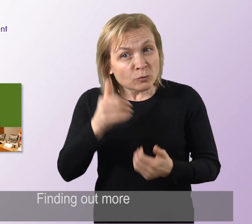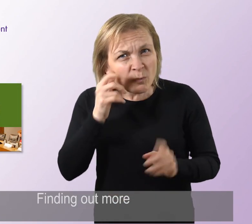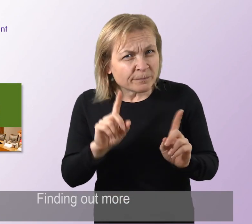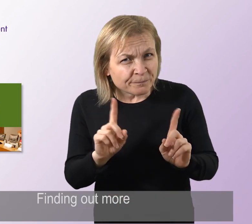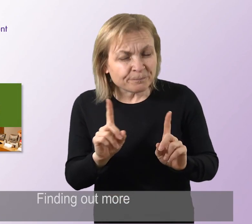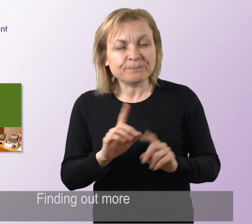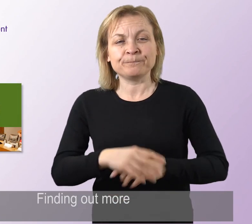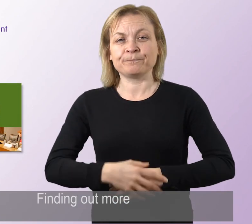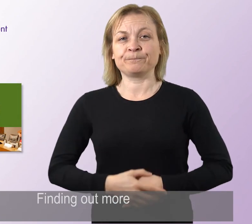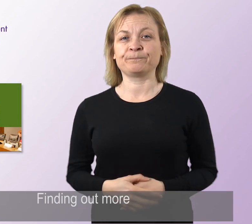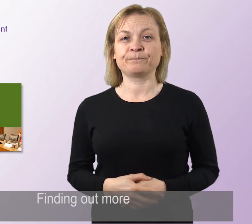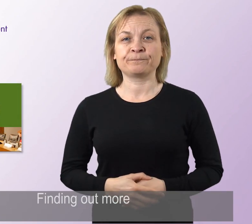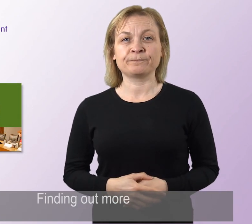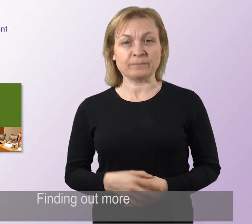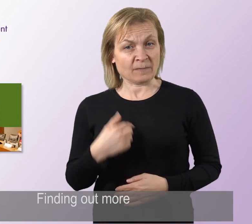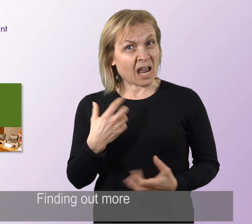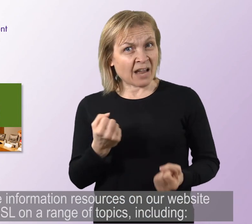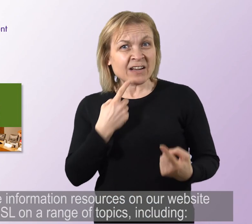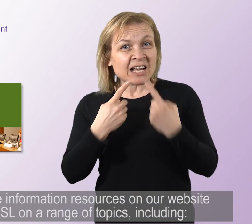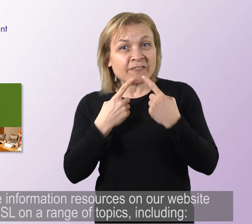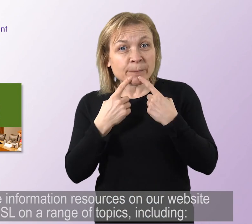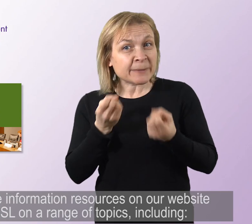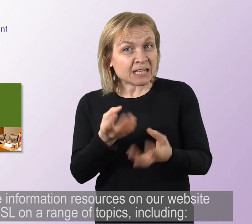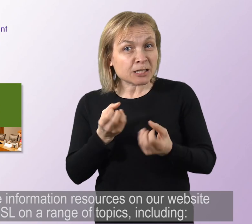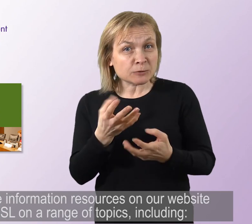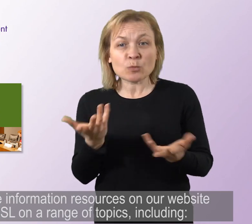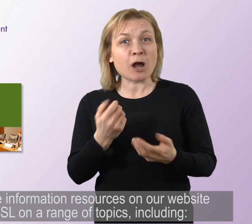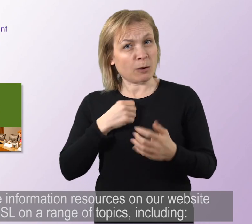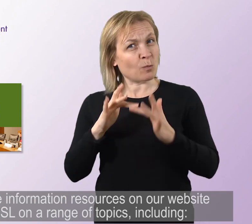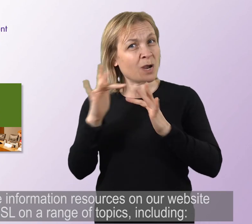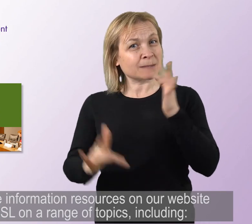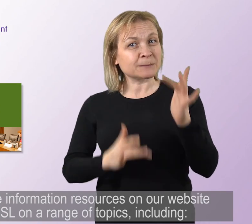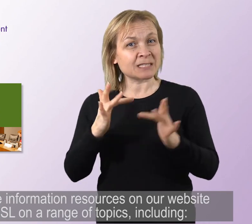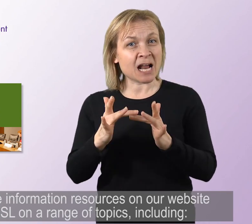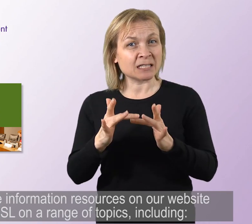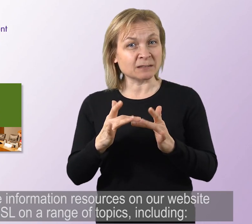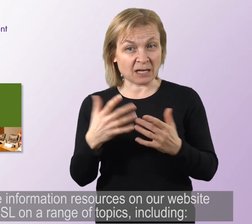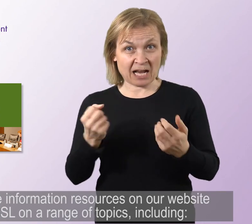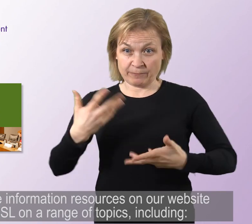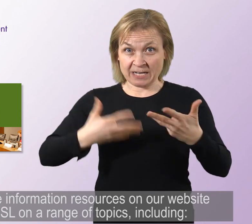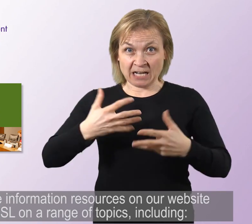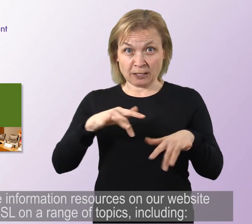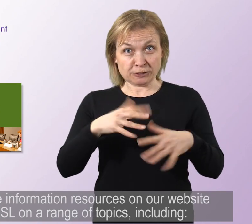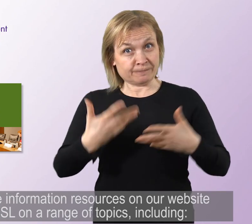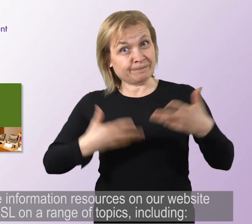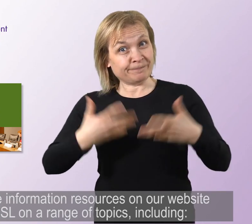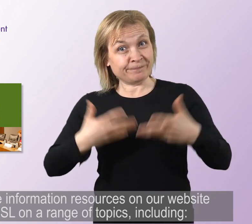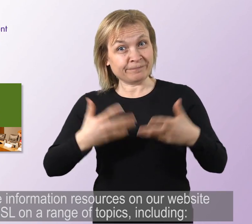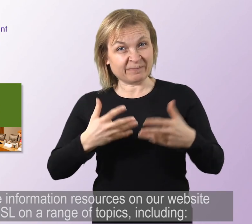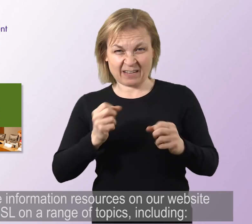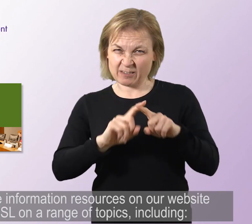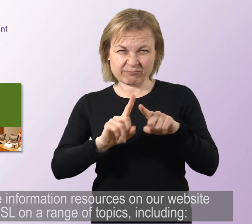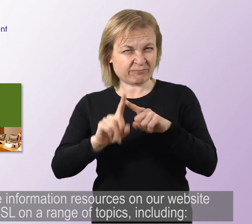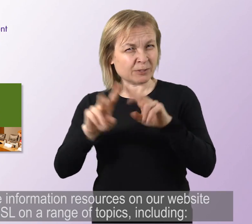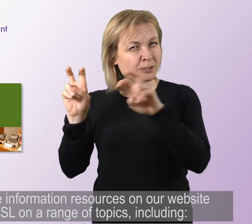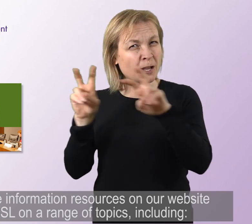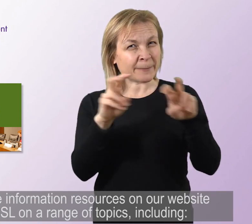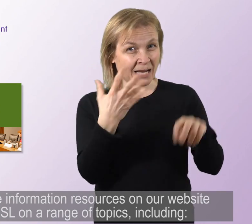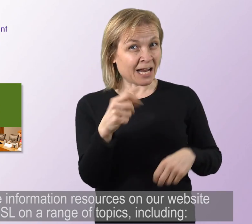Finding out more We have information resources on our website in BSL on a